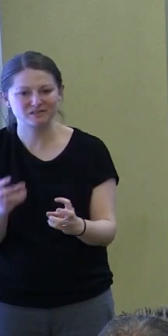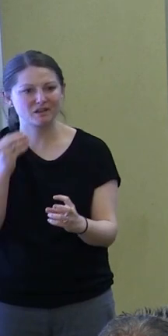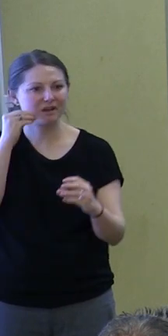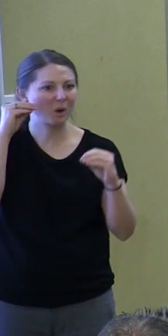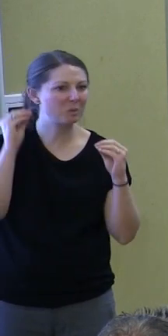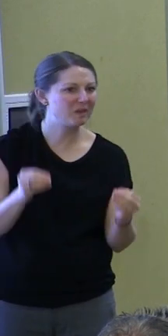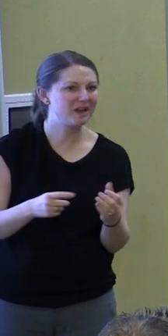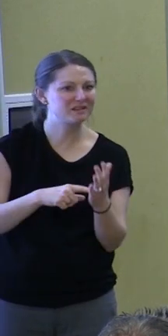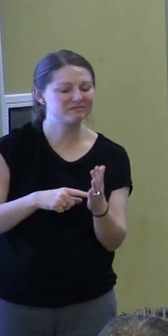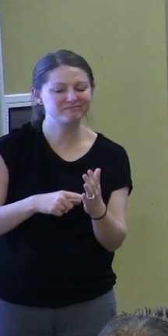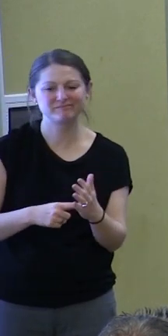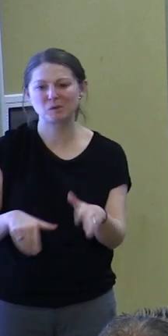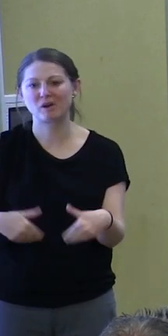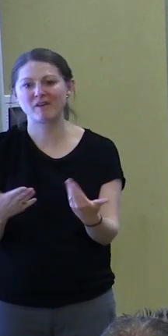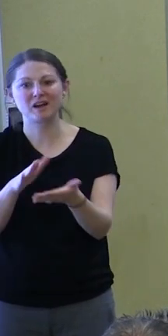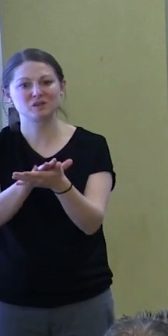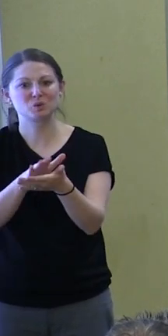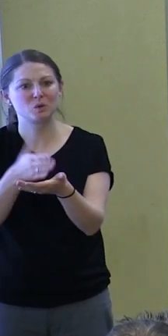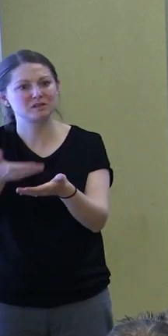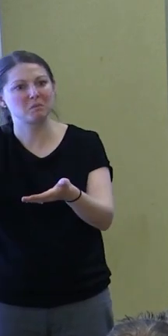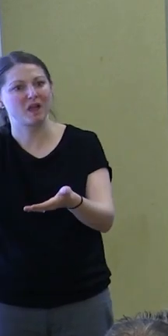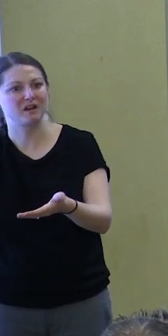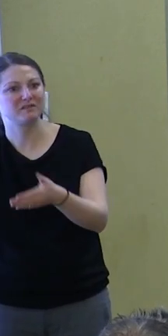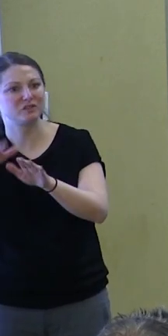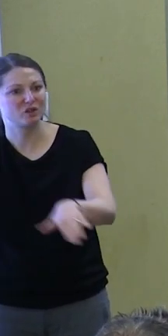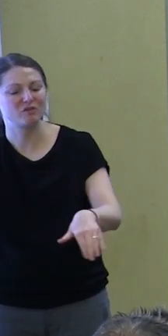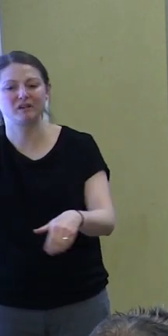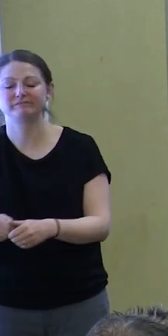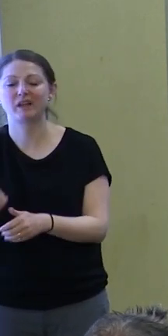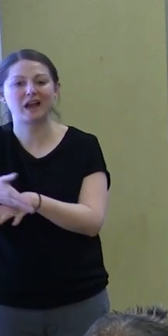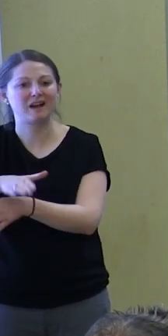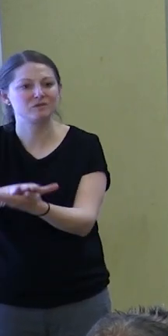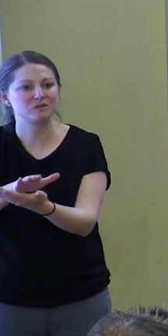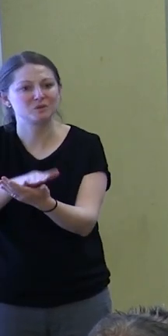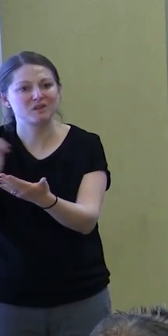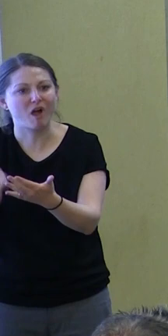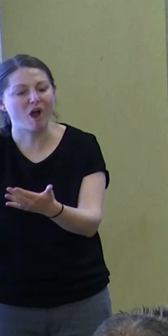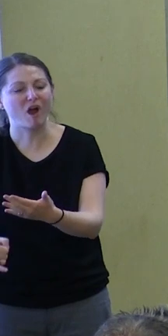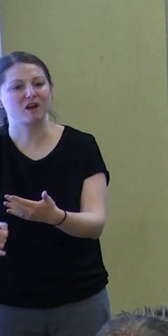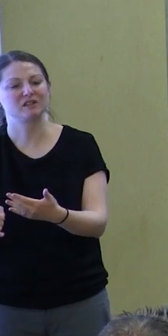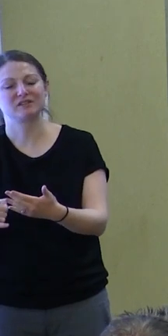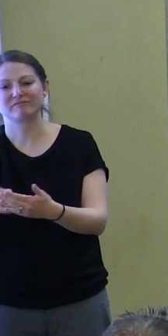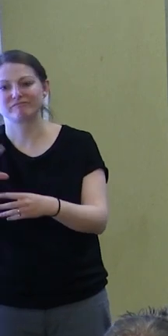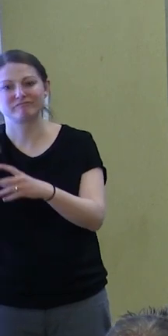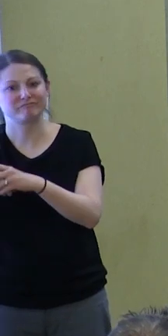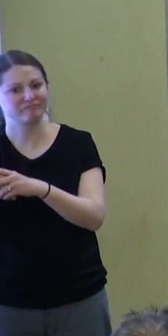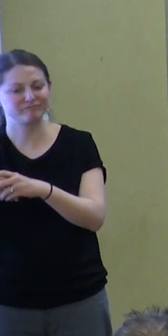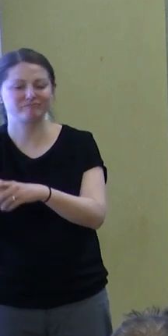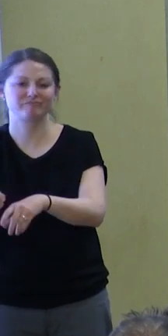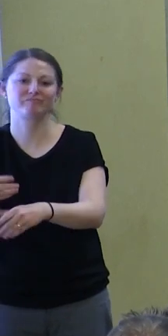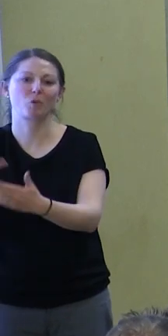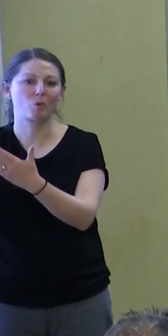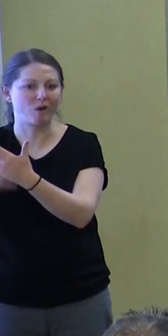to providing school supplies to after school arts enrichment programs.